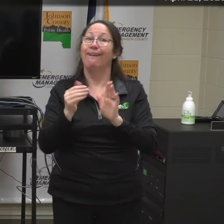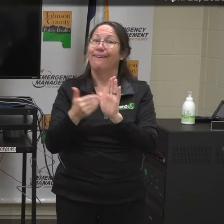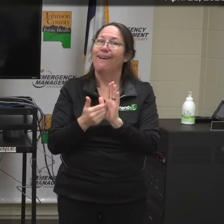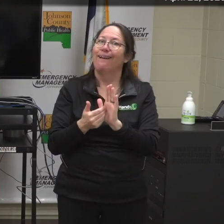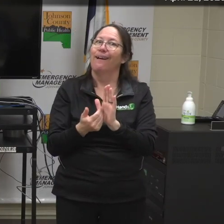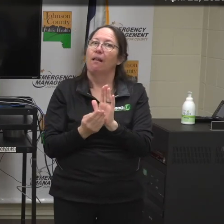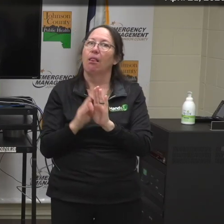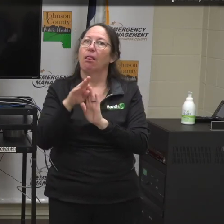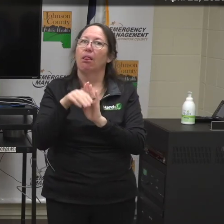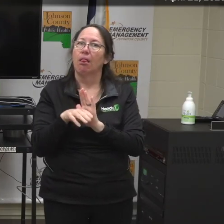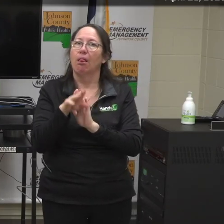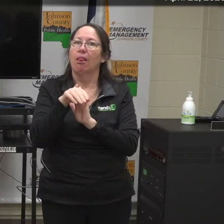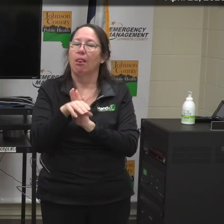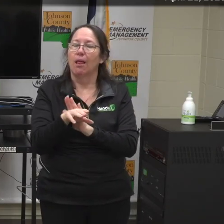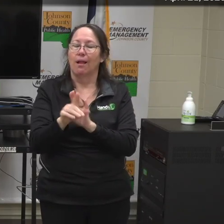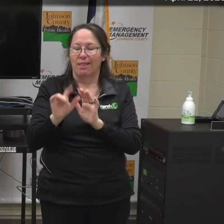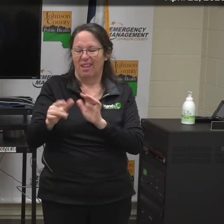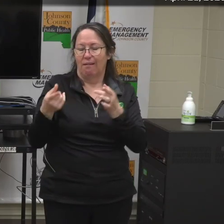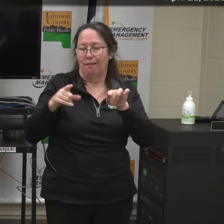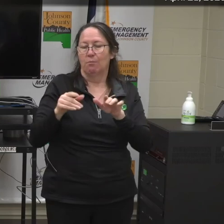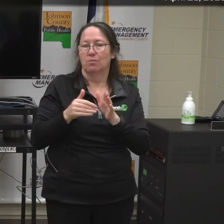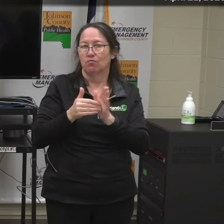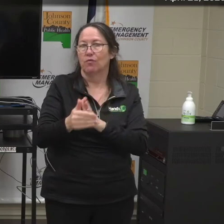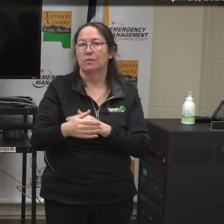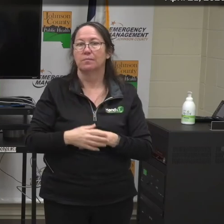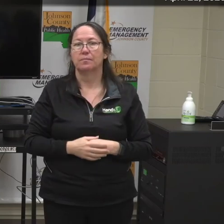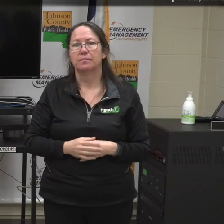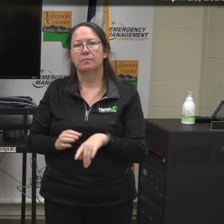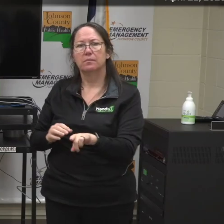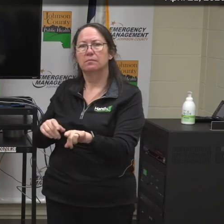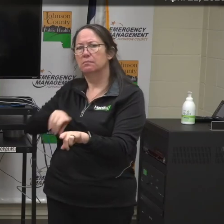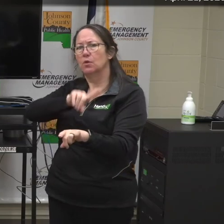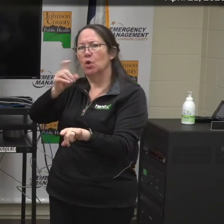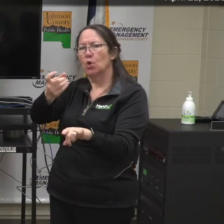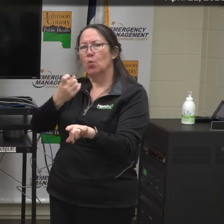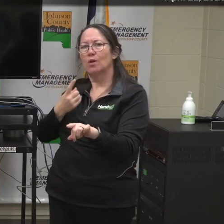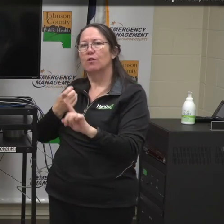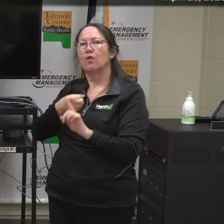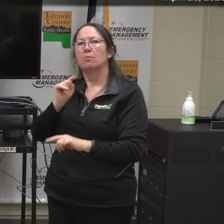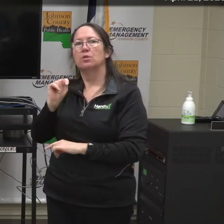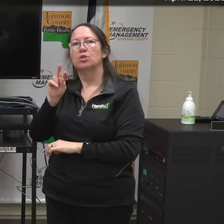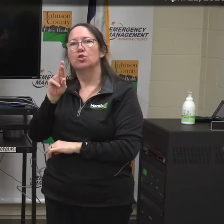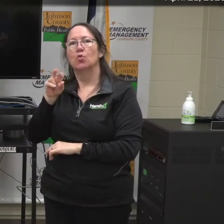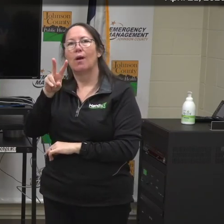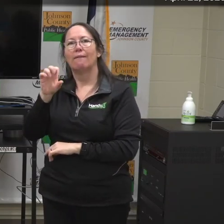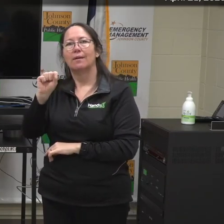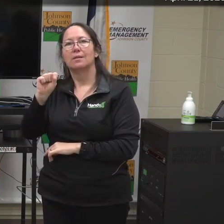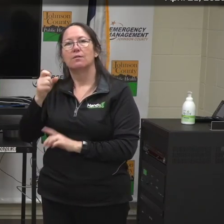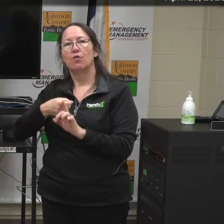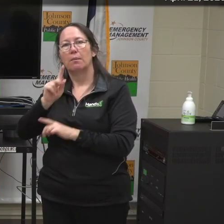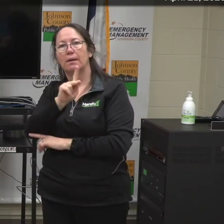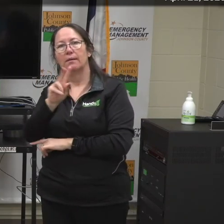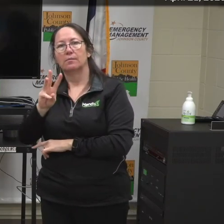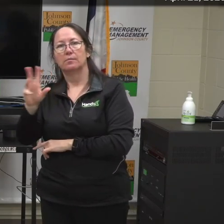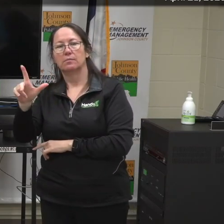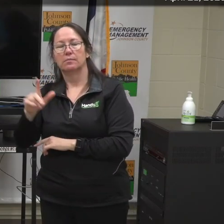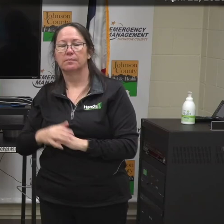flows. But those are our most frequent things. Dave, we've got a question here from Travis Breeze with KWWL.